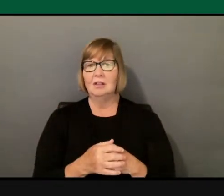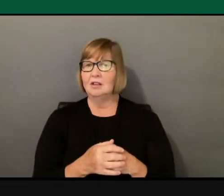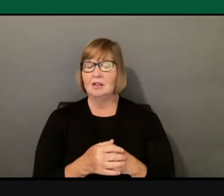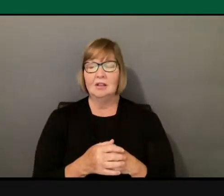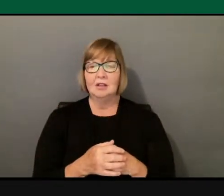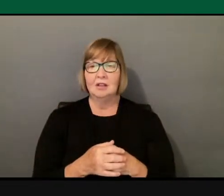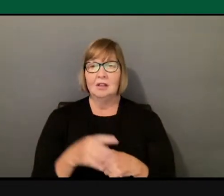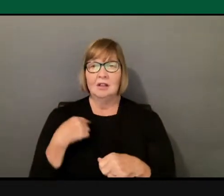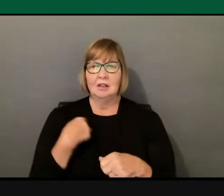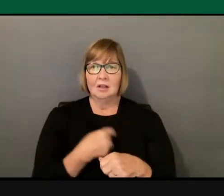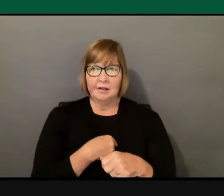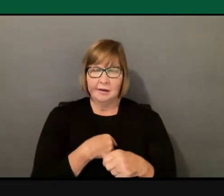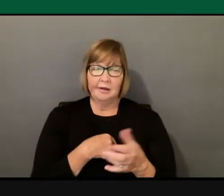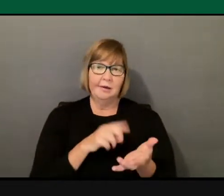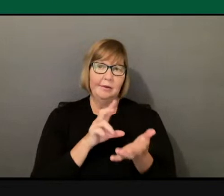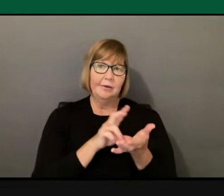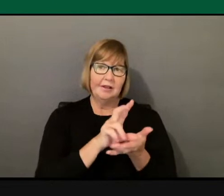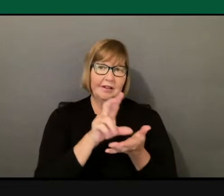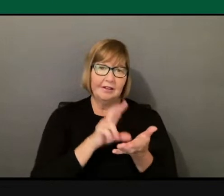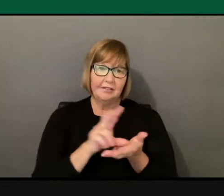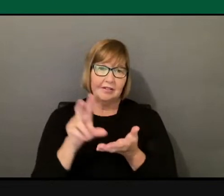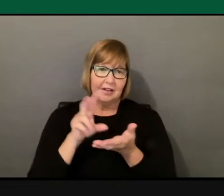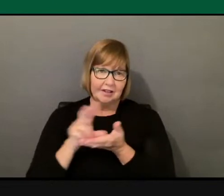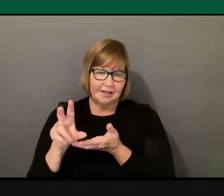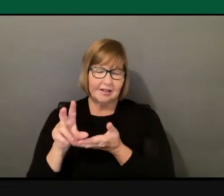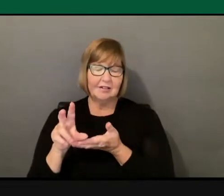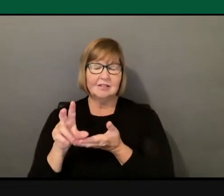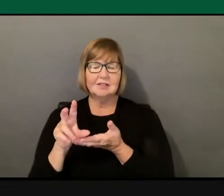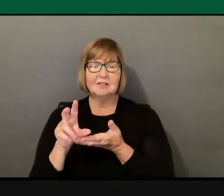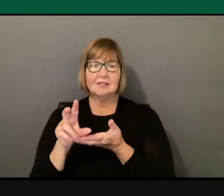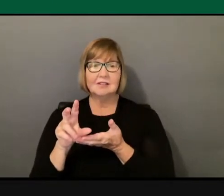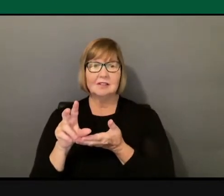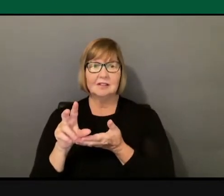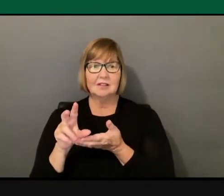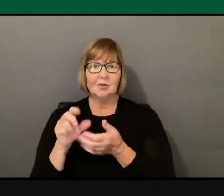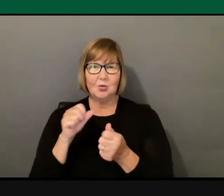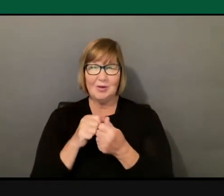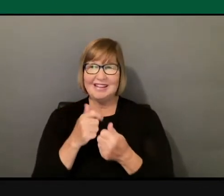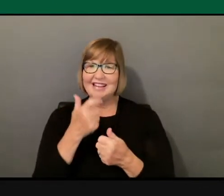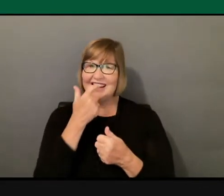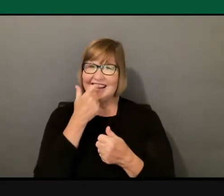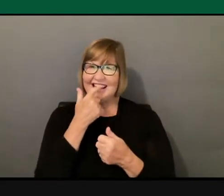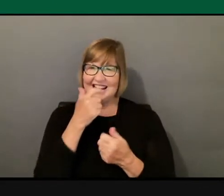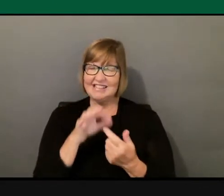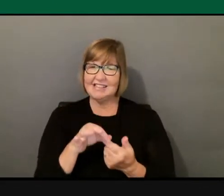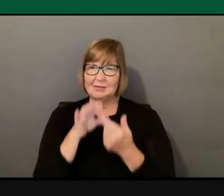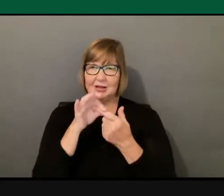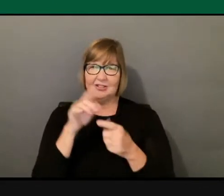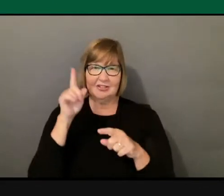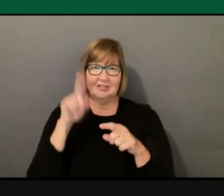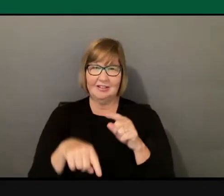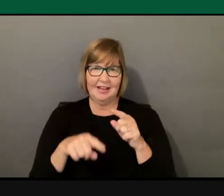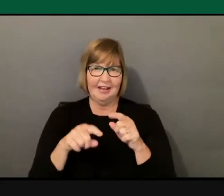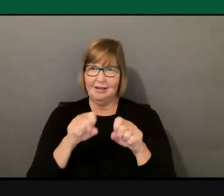in bulletproof or shatterproof glass throughout our building because of shooters.